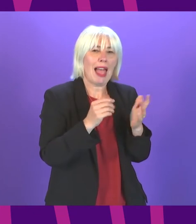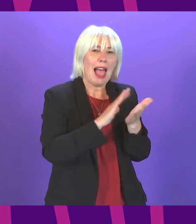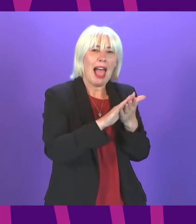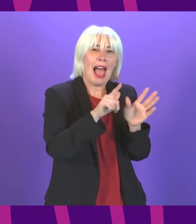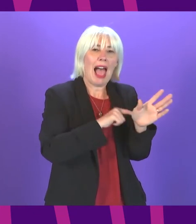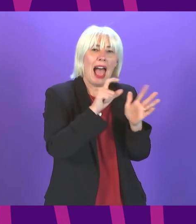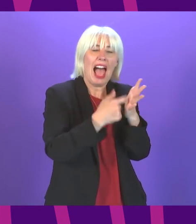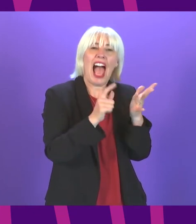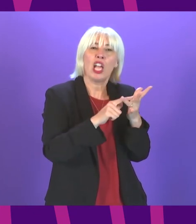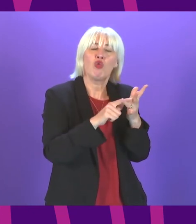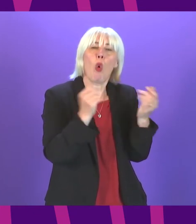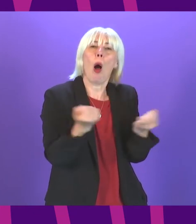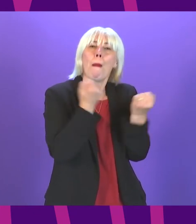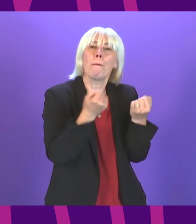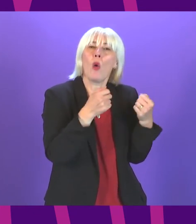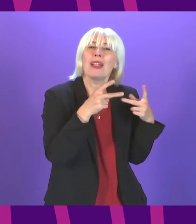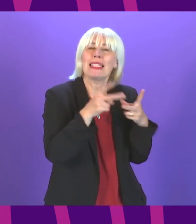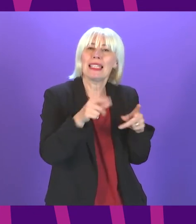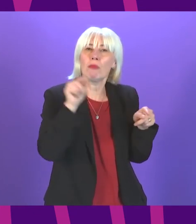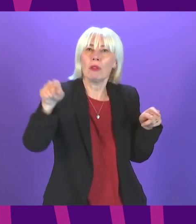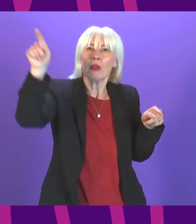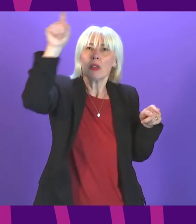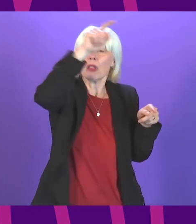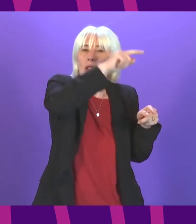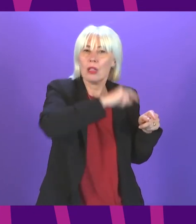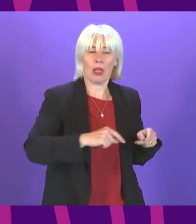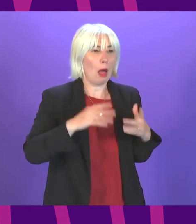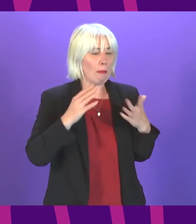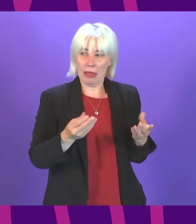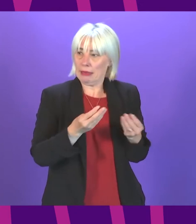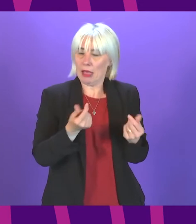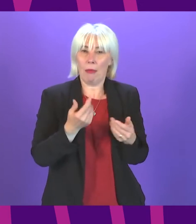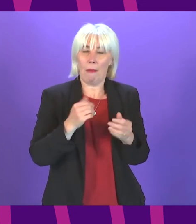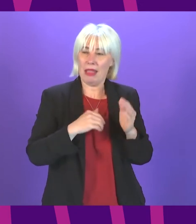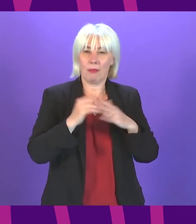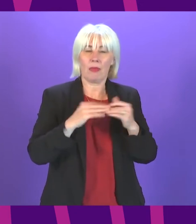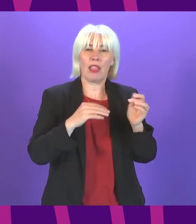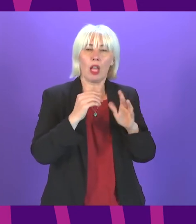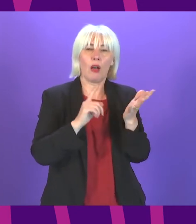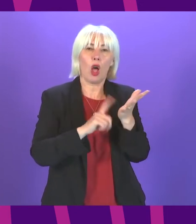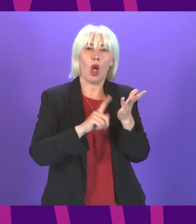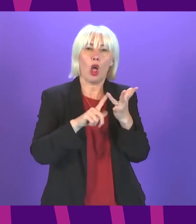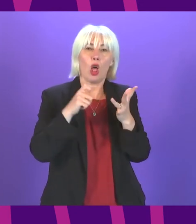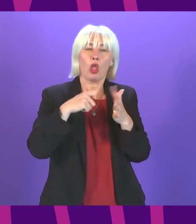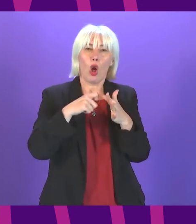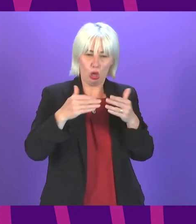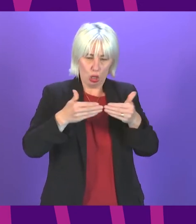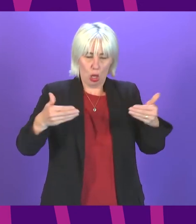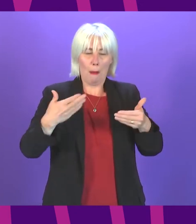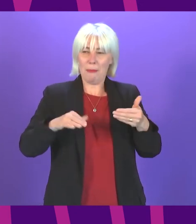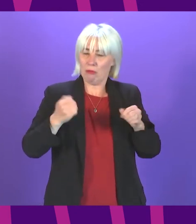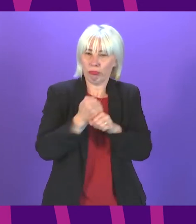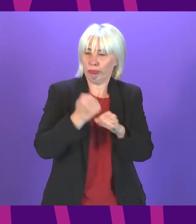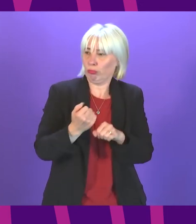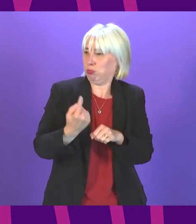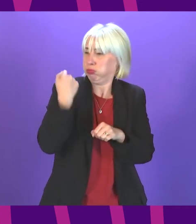many are micro but Loch Striven built in 1950 is still providing power that was infrastructure investment 70 years ago